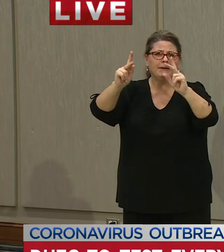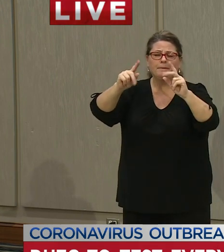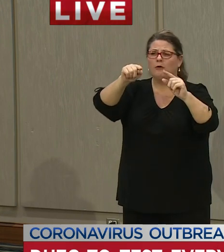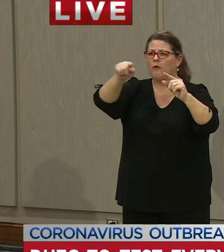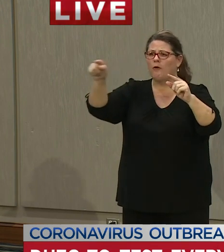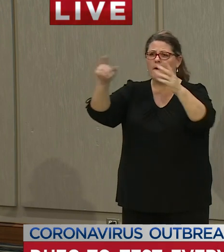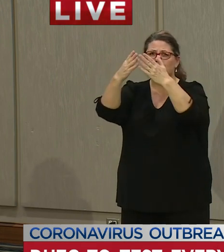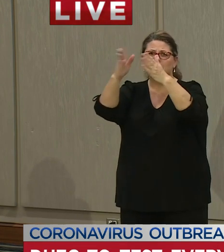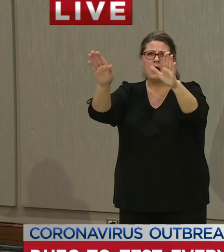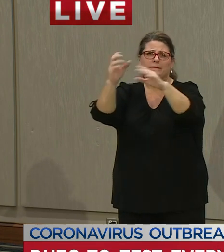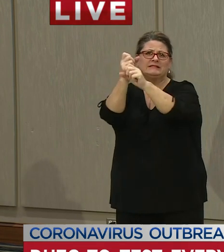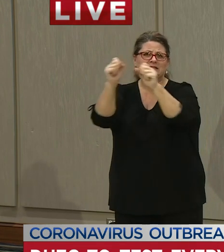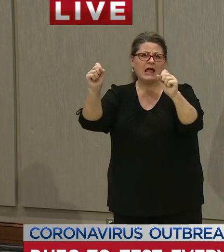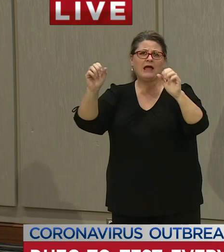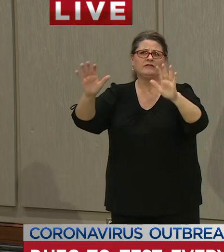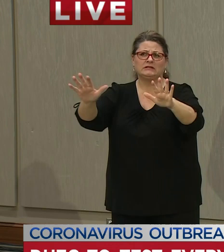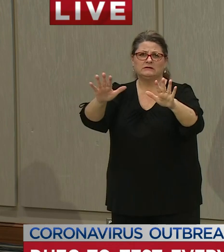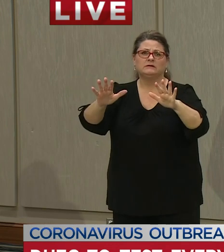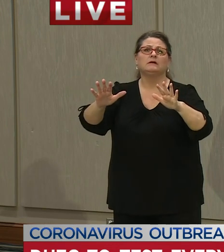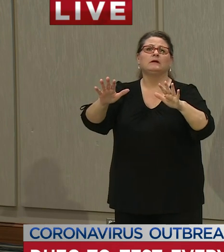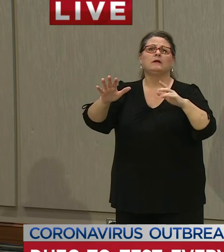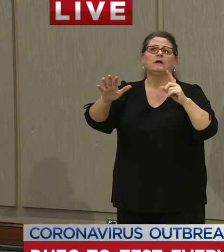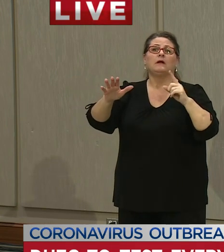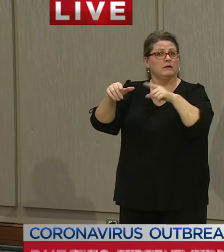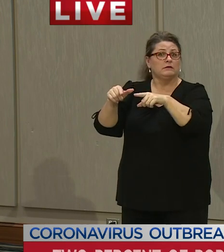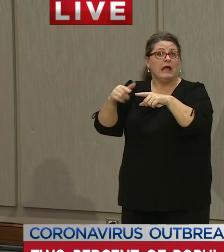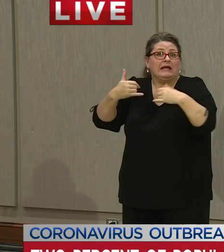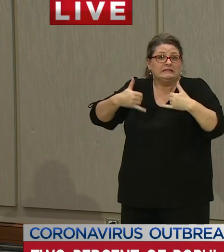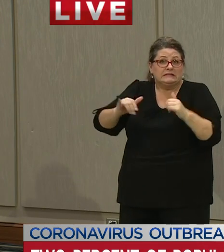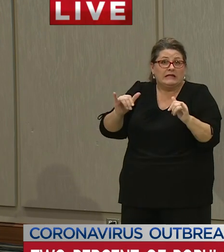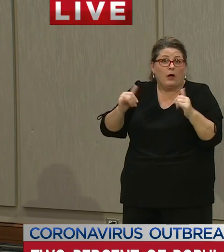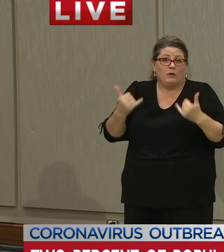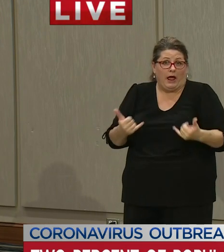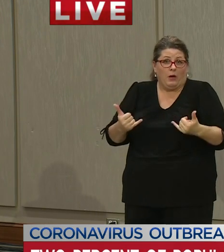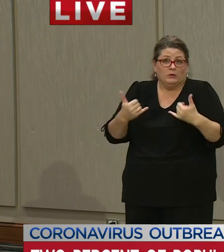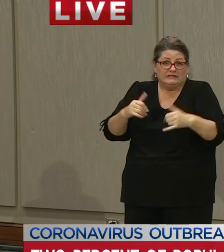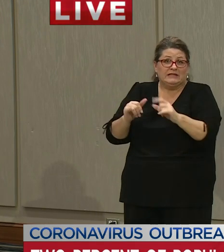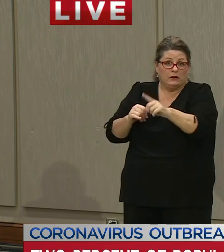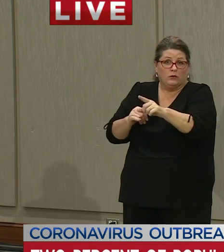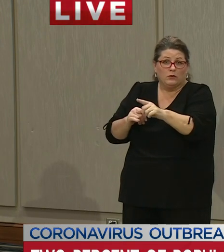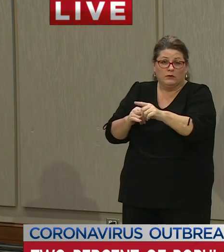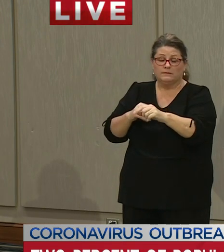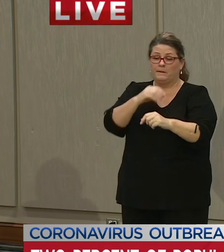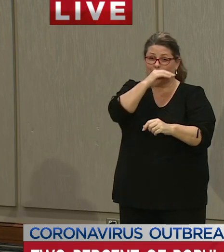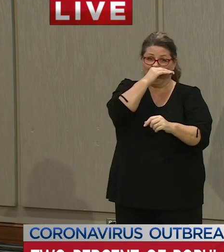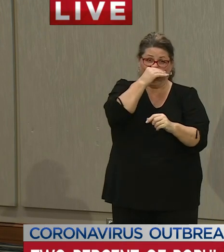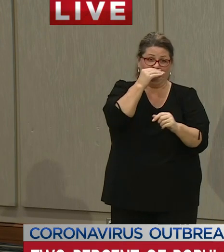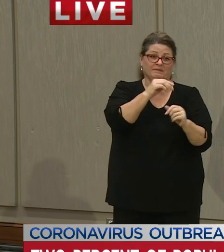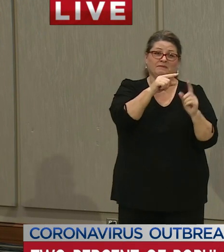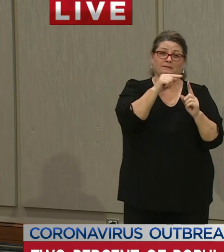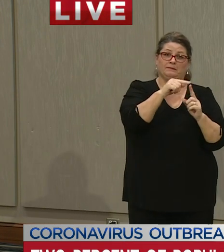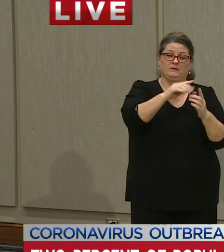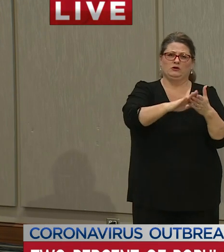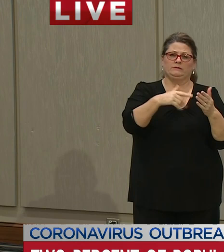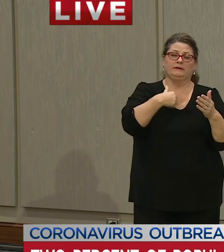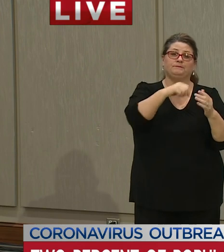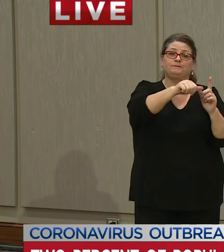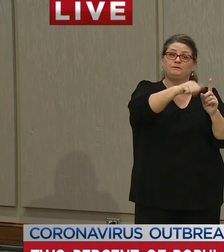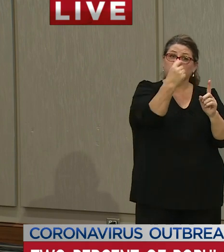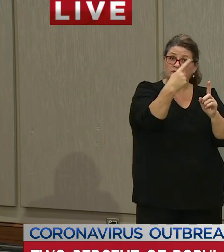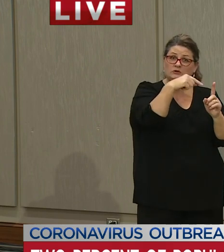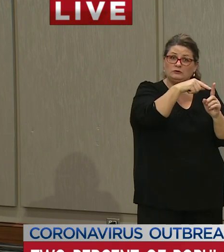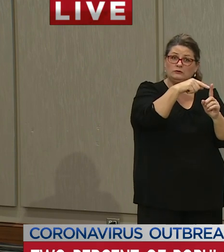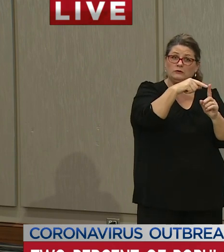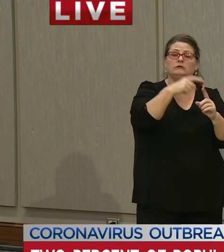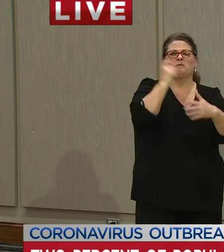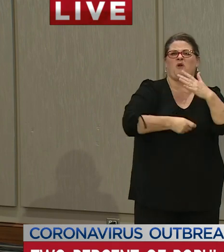or other things and that is still still in still in in effect the other one that is automatically activated is